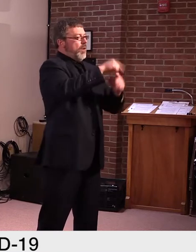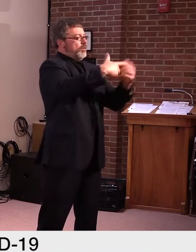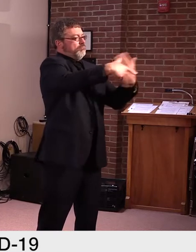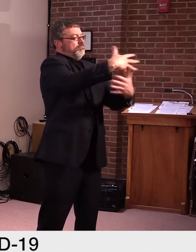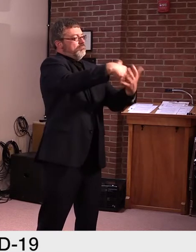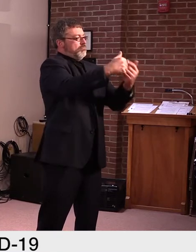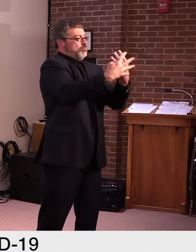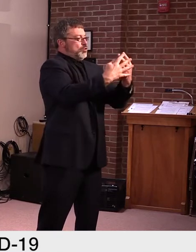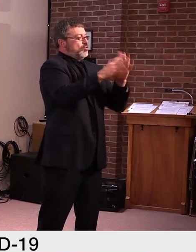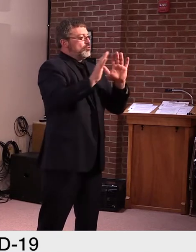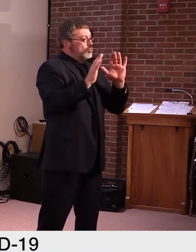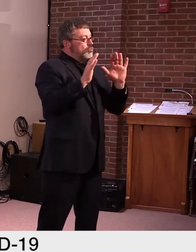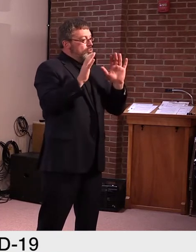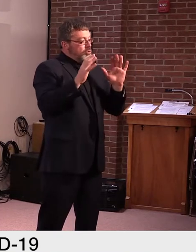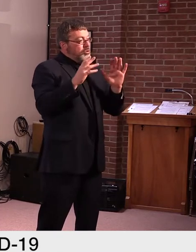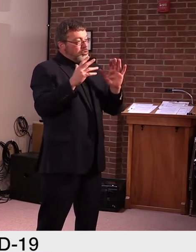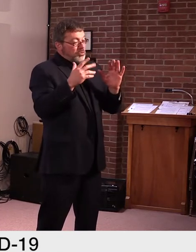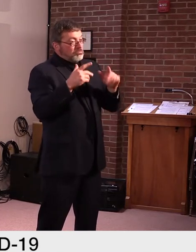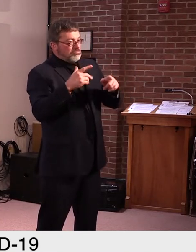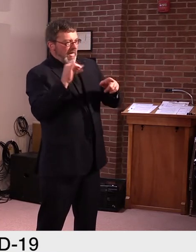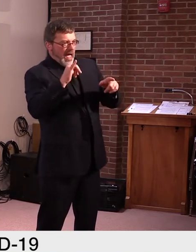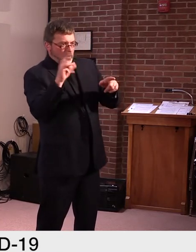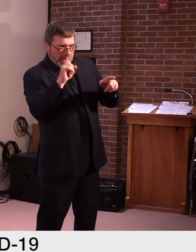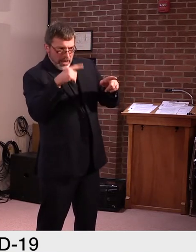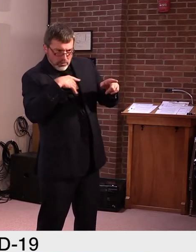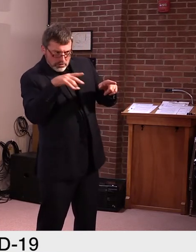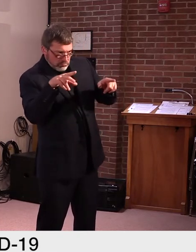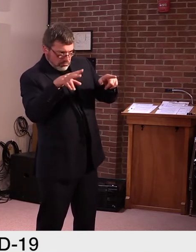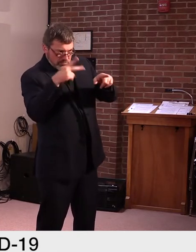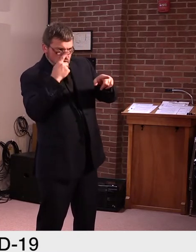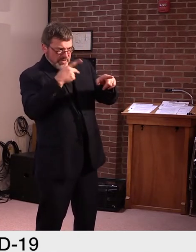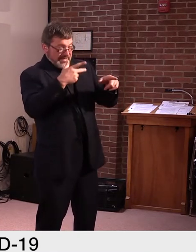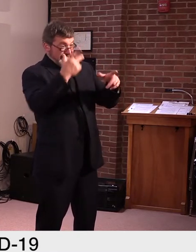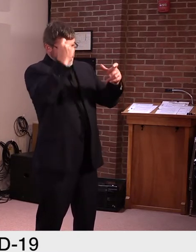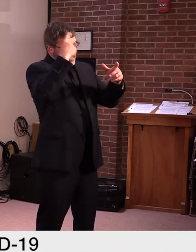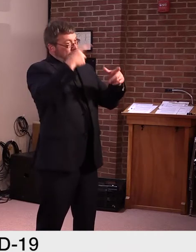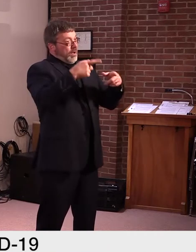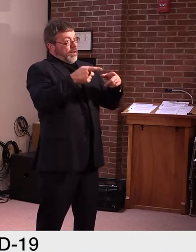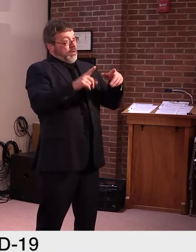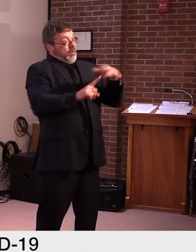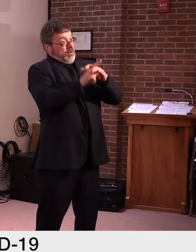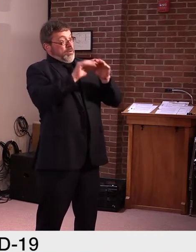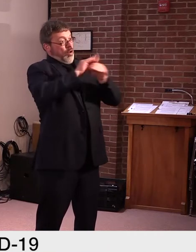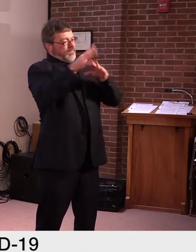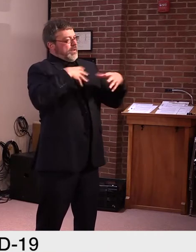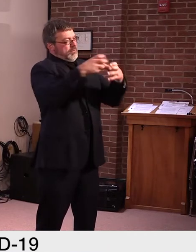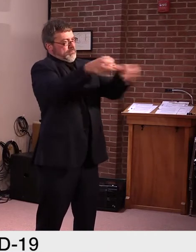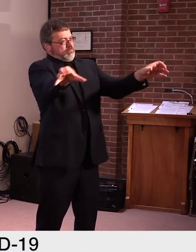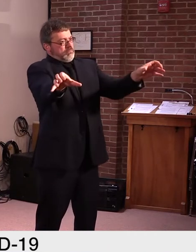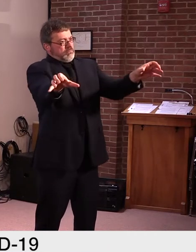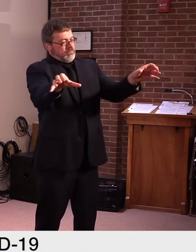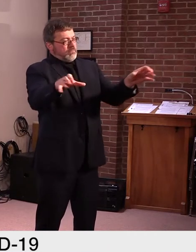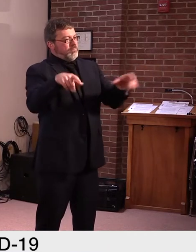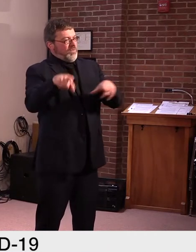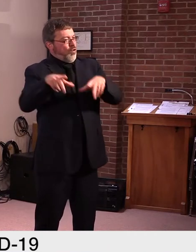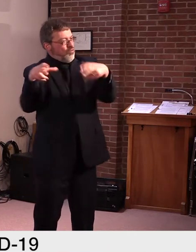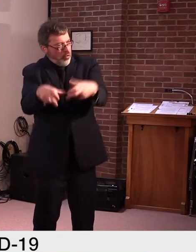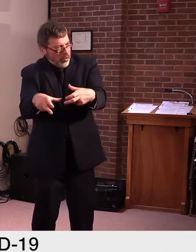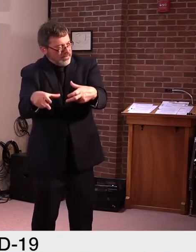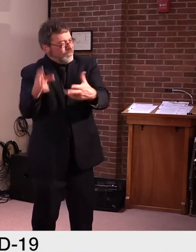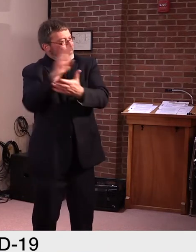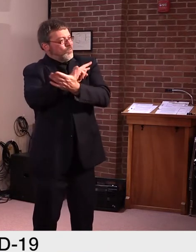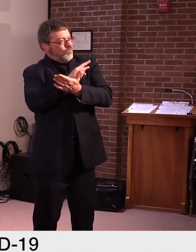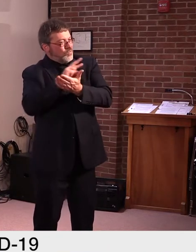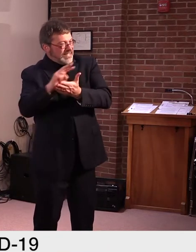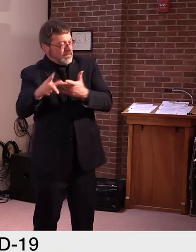uh, recovered. We have one that is still in quarantine, uh, and is isolated. Uh, we